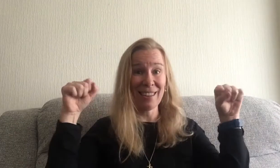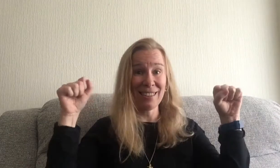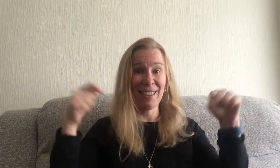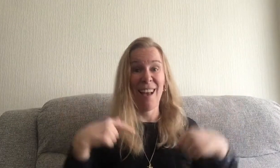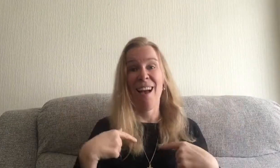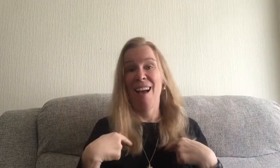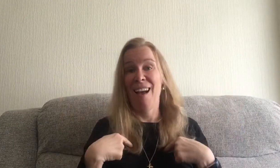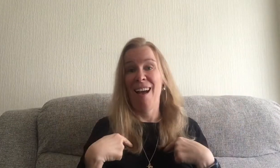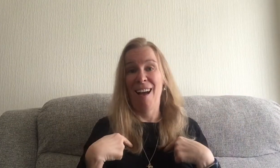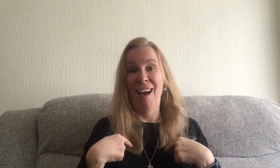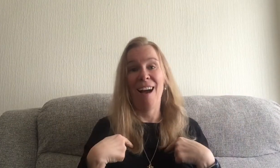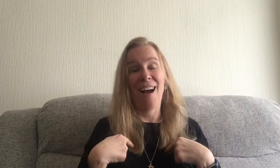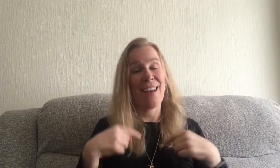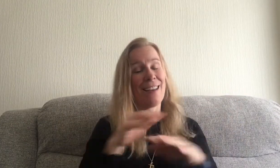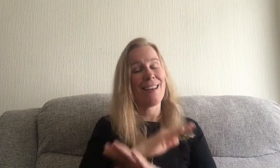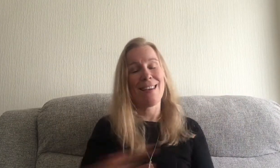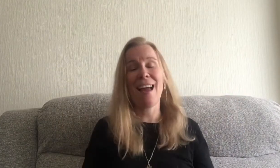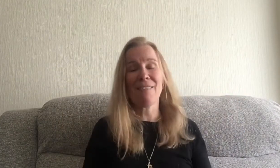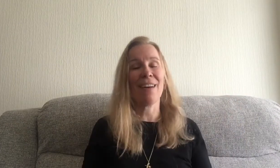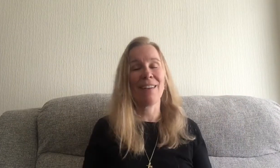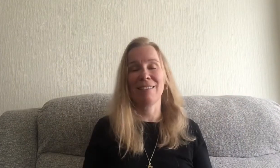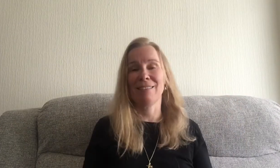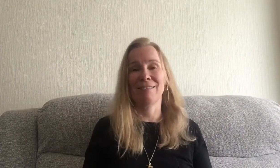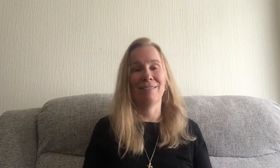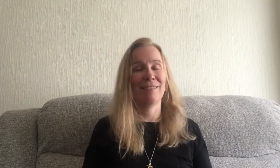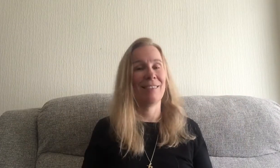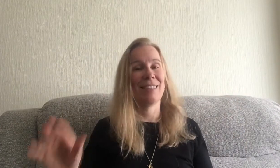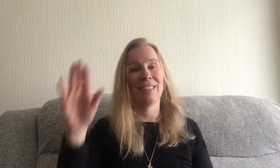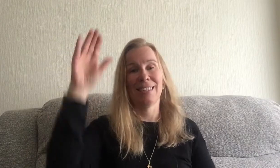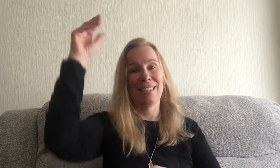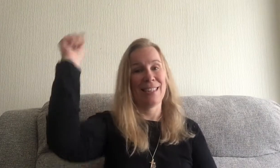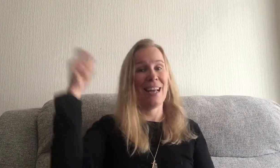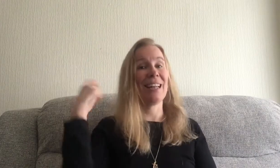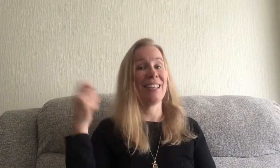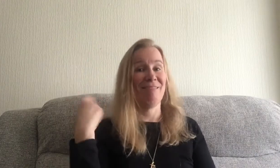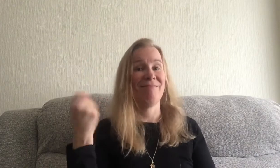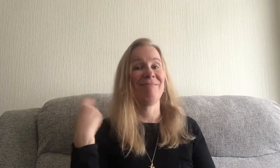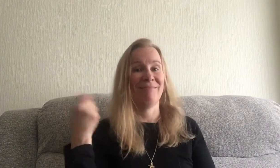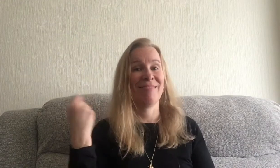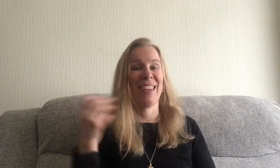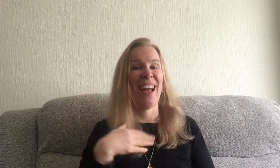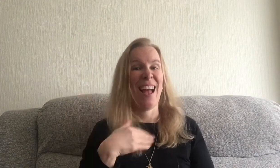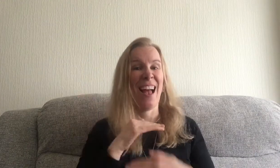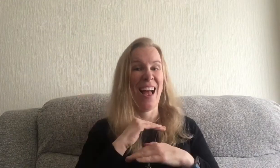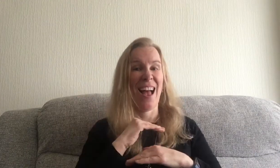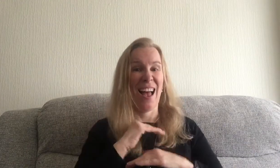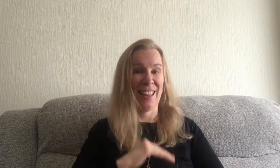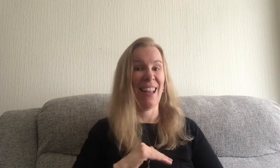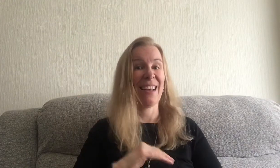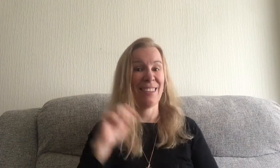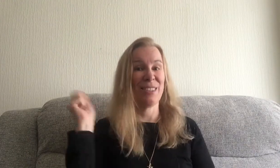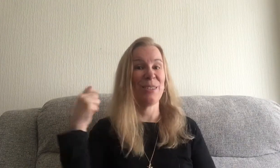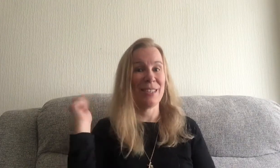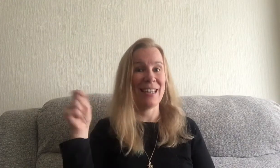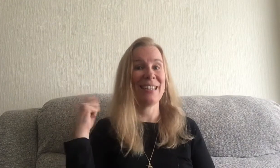I never did Italian like to do Italian